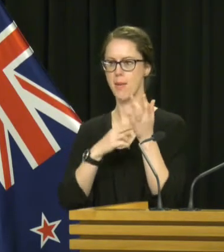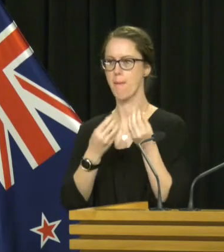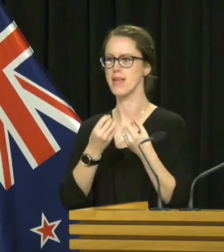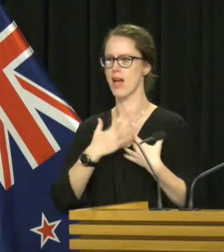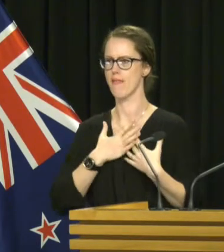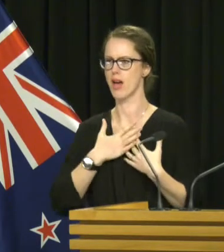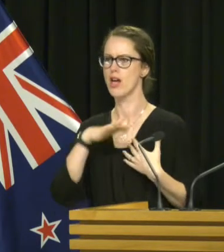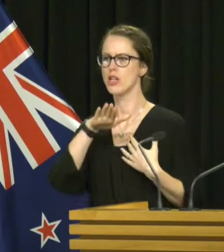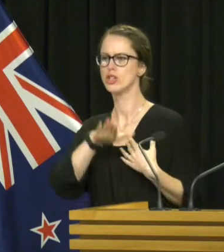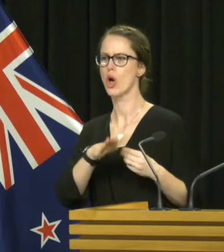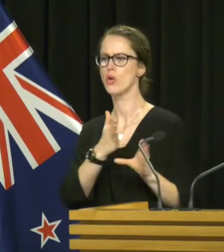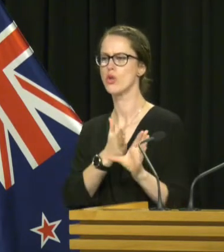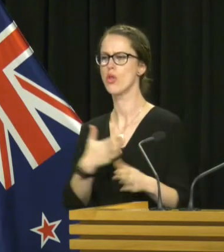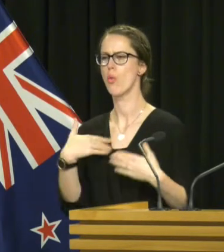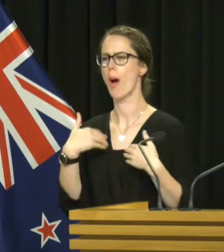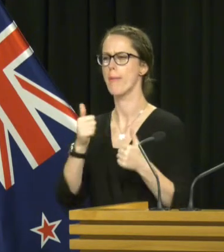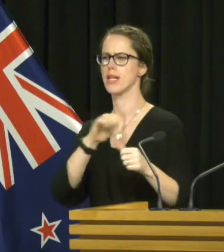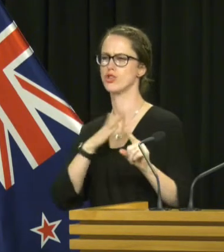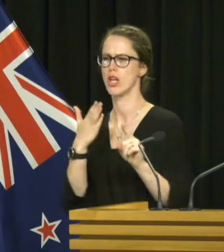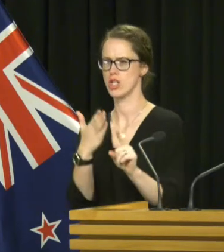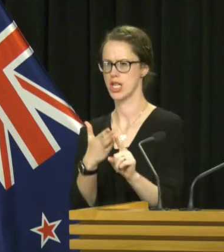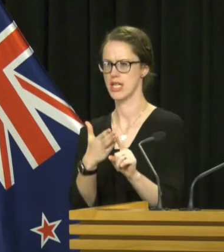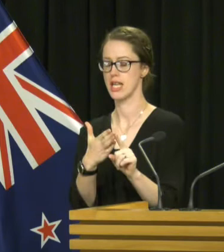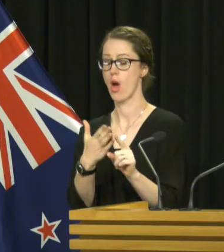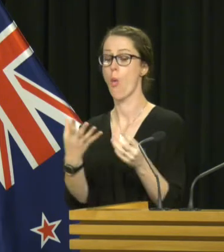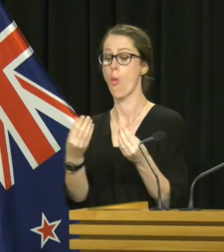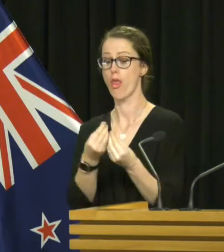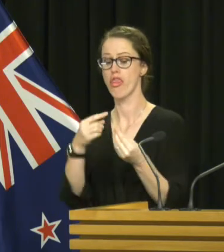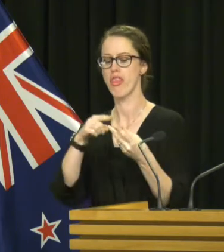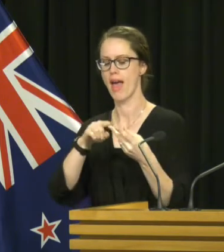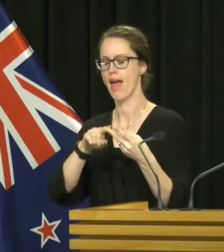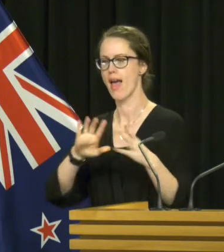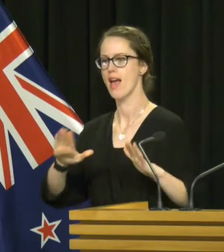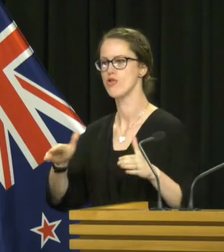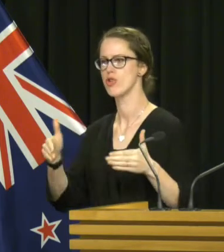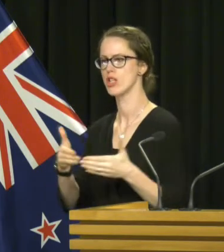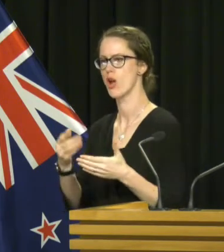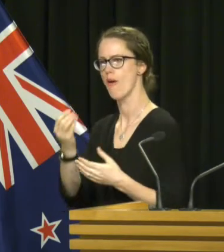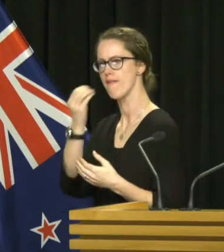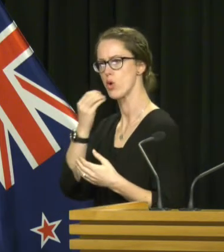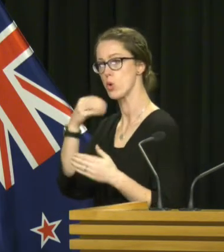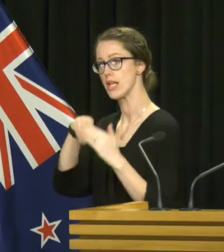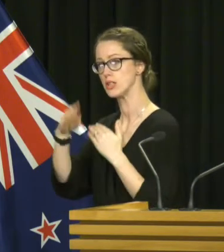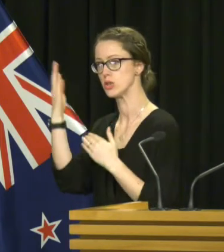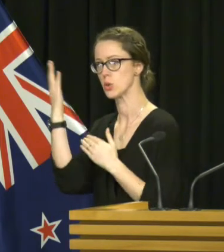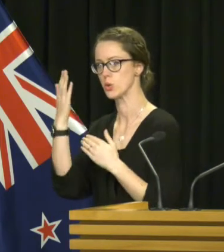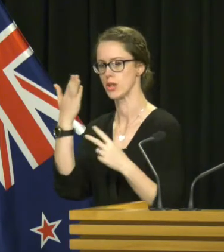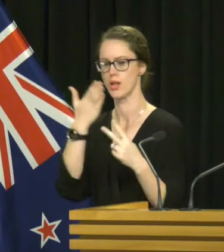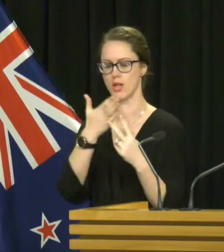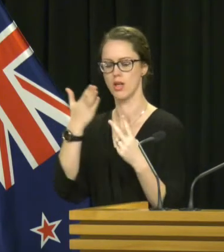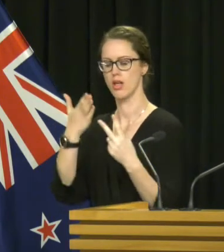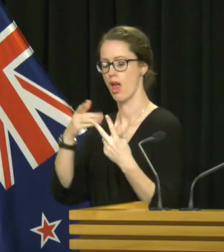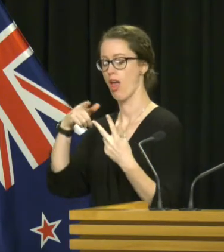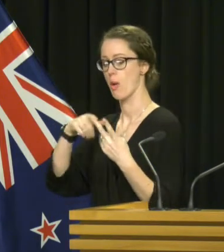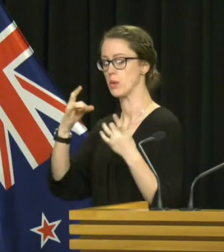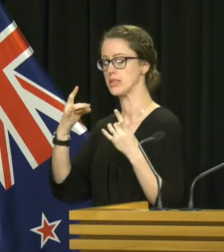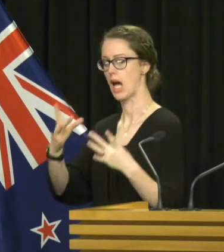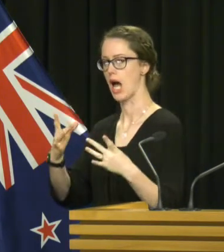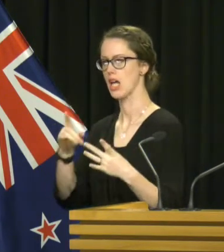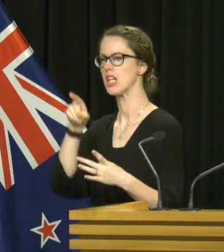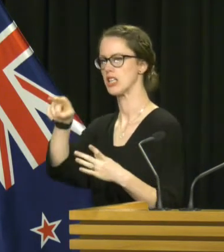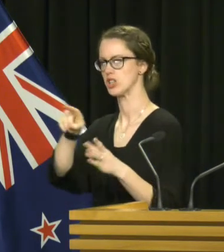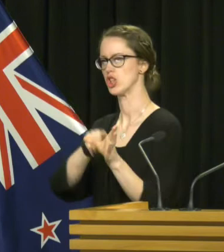Child and Youth Wellbeing Strategy and alongside that the introduction of food in schools which will begin in the beginning of